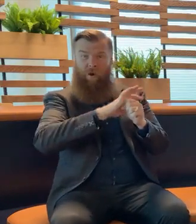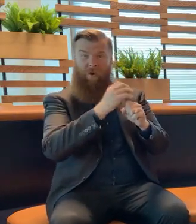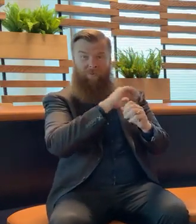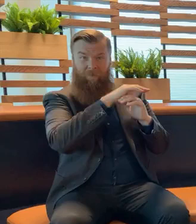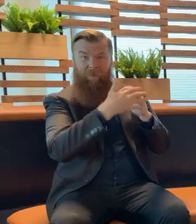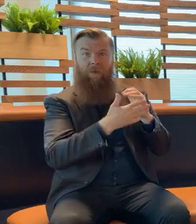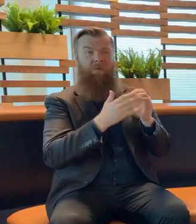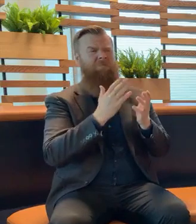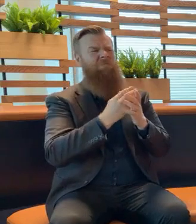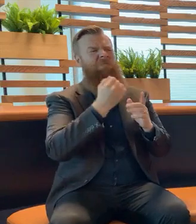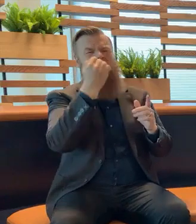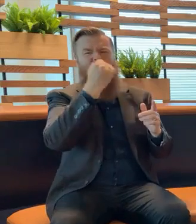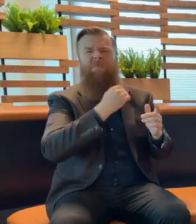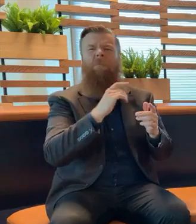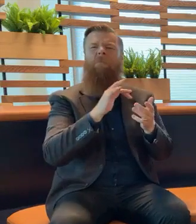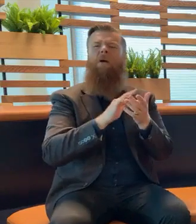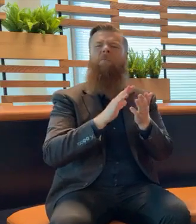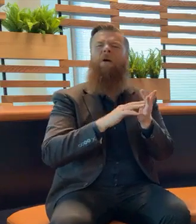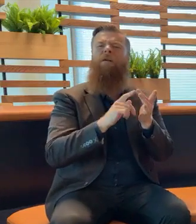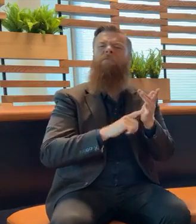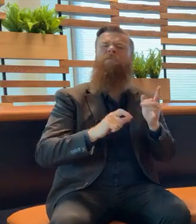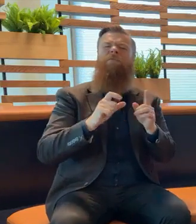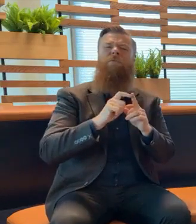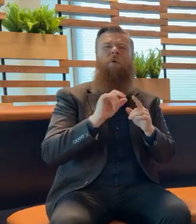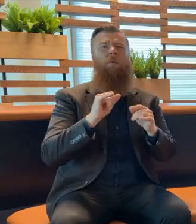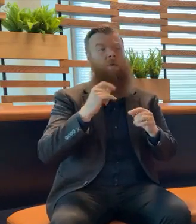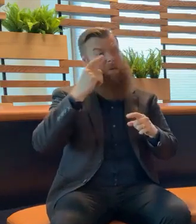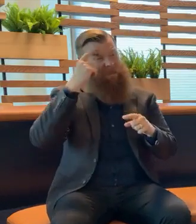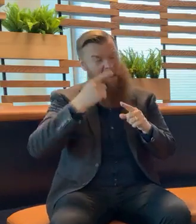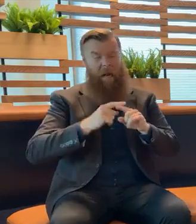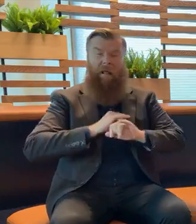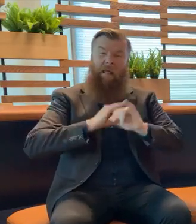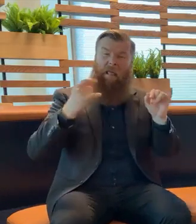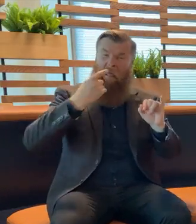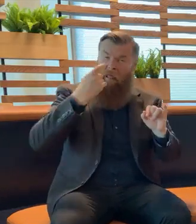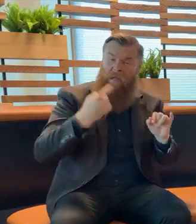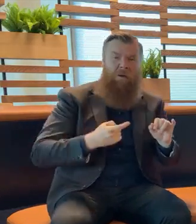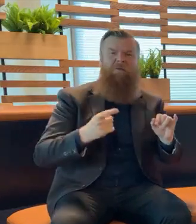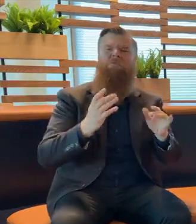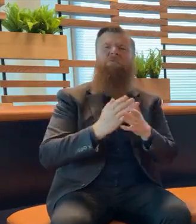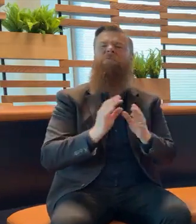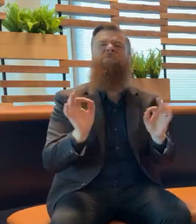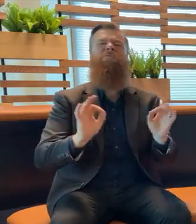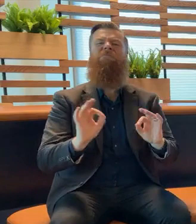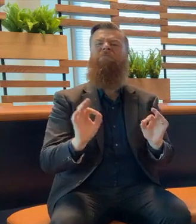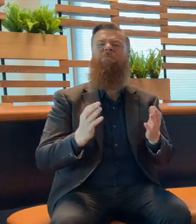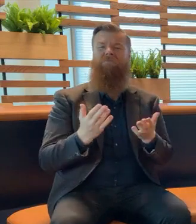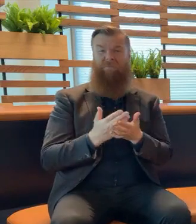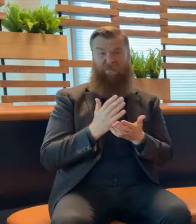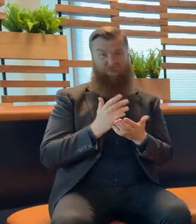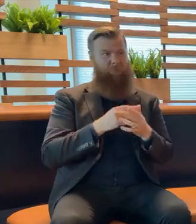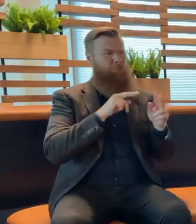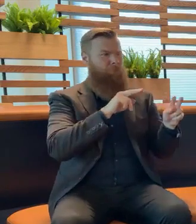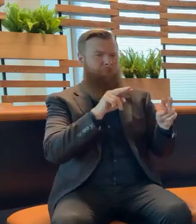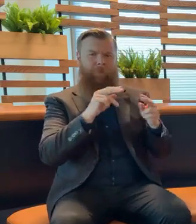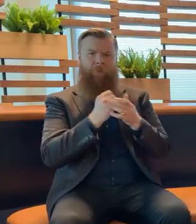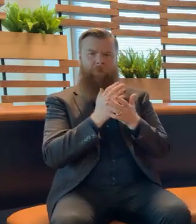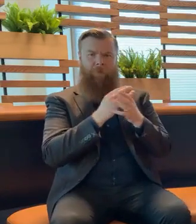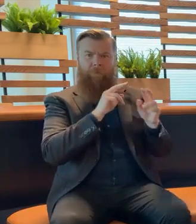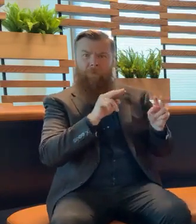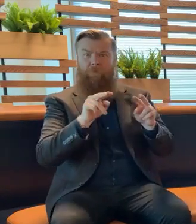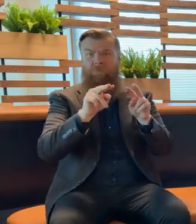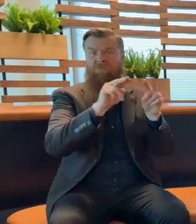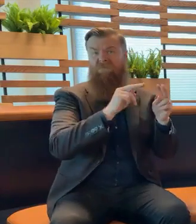or in fact have no symptoms at all. So this is something we're watching very closely. Most of the